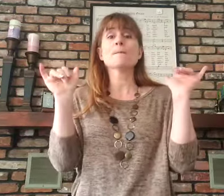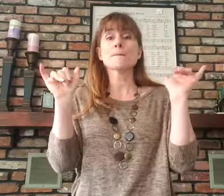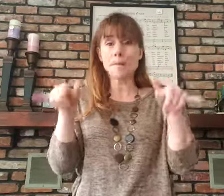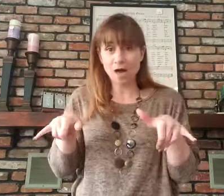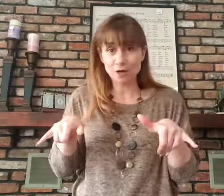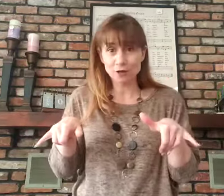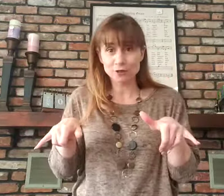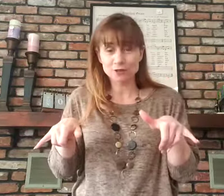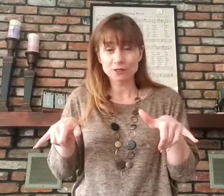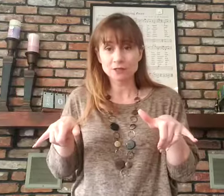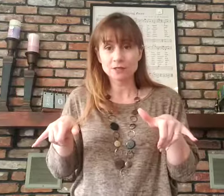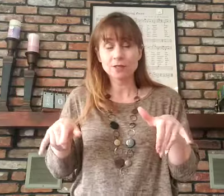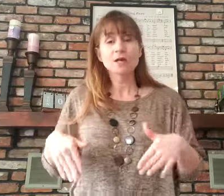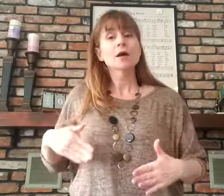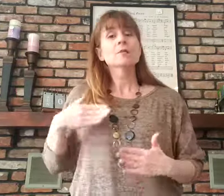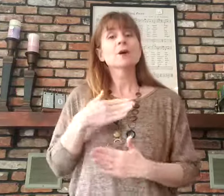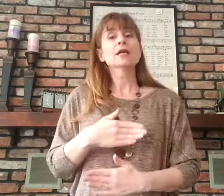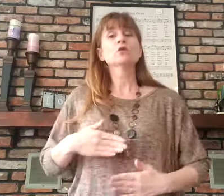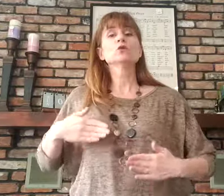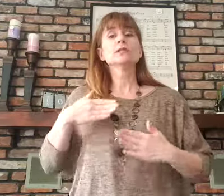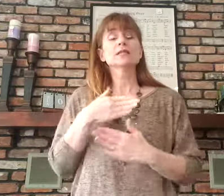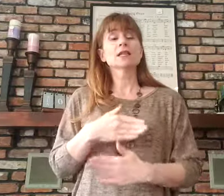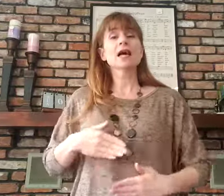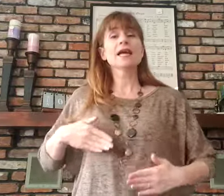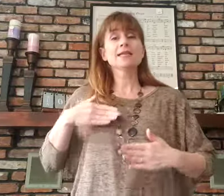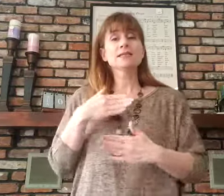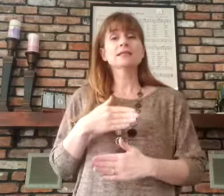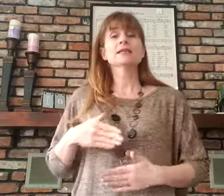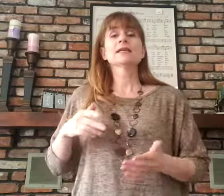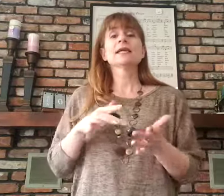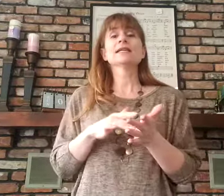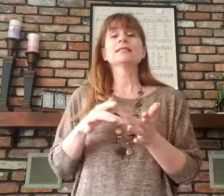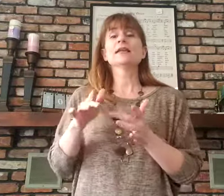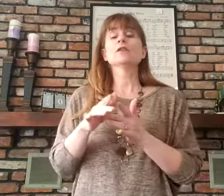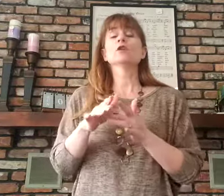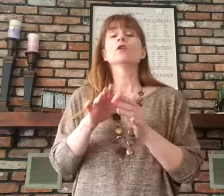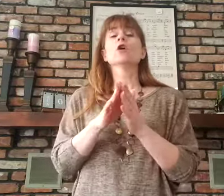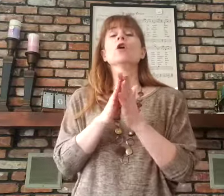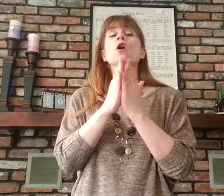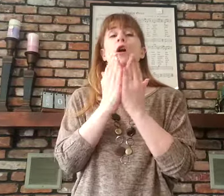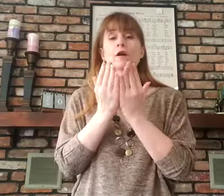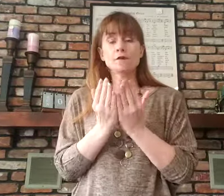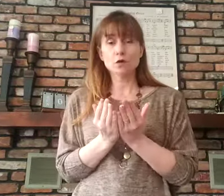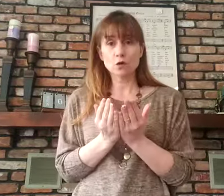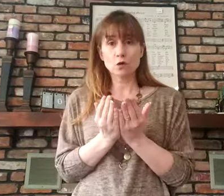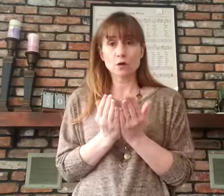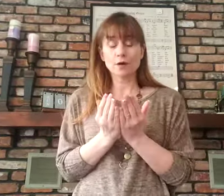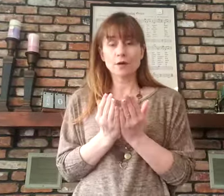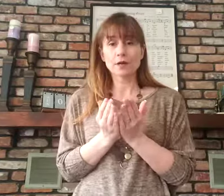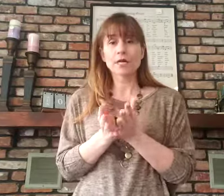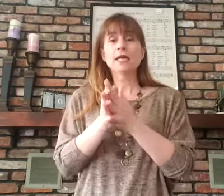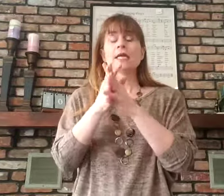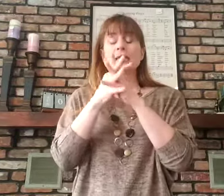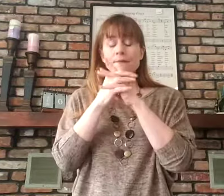mockers, but whose delight is in the law of the Lord. He